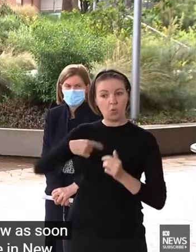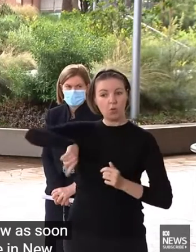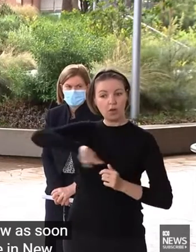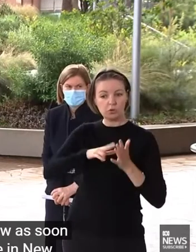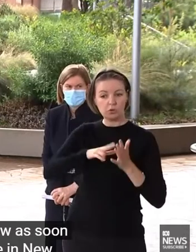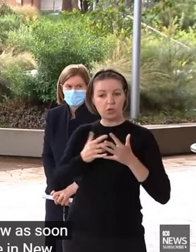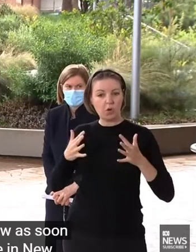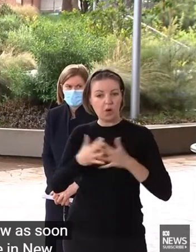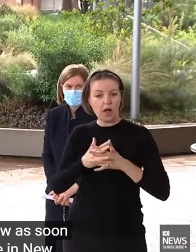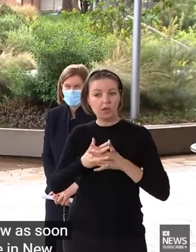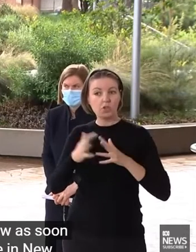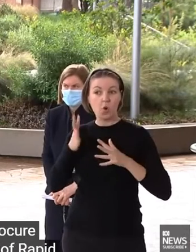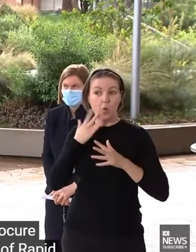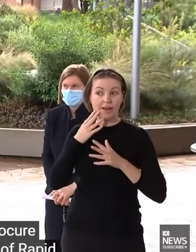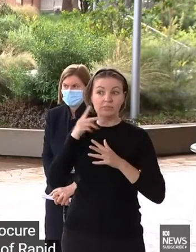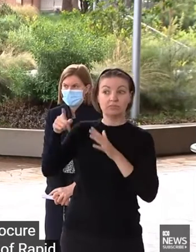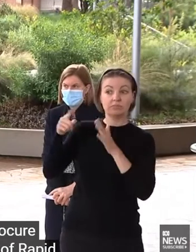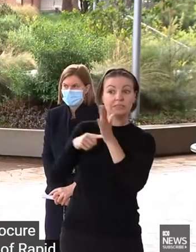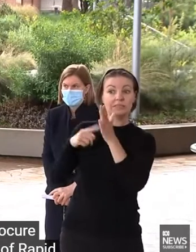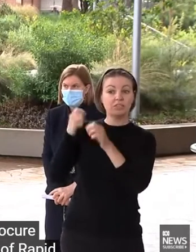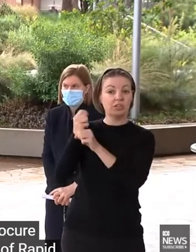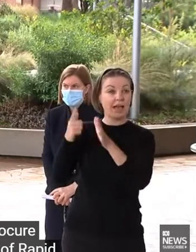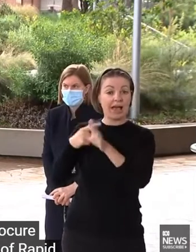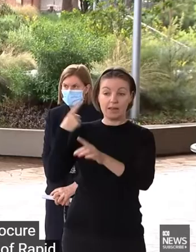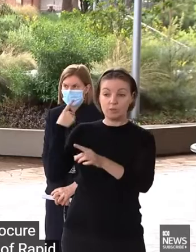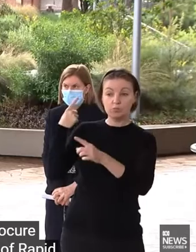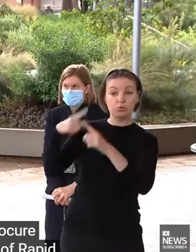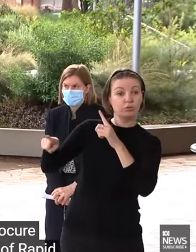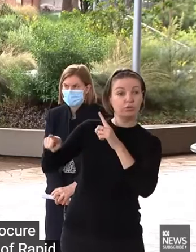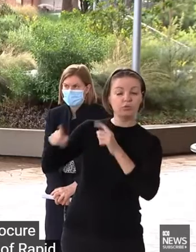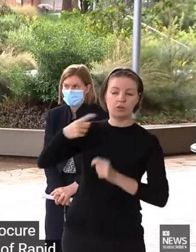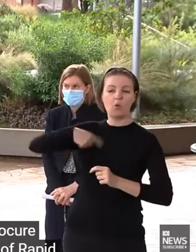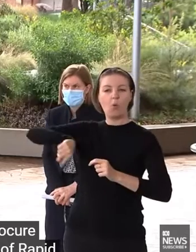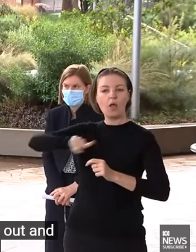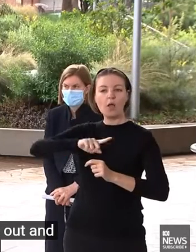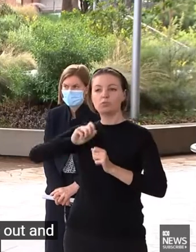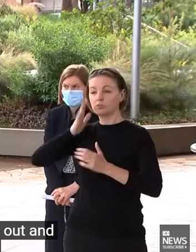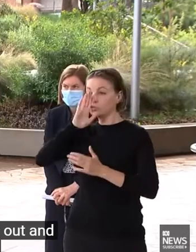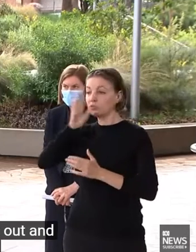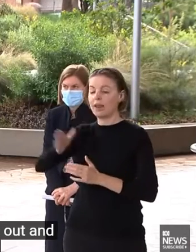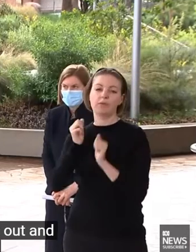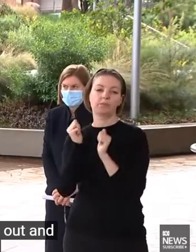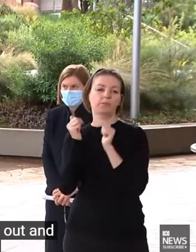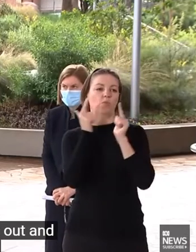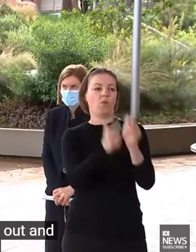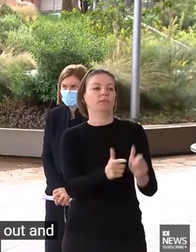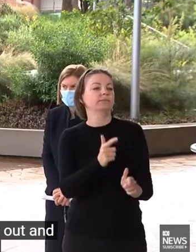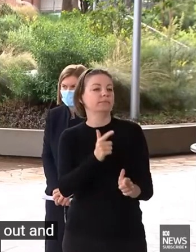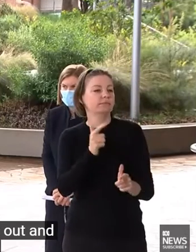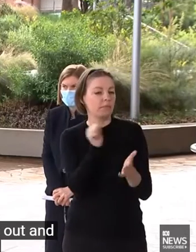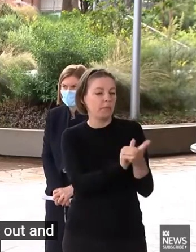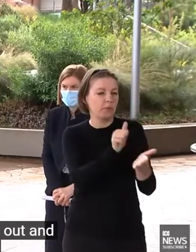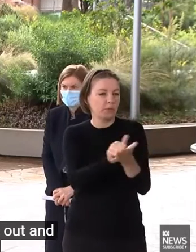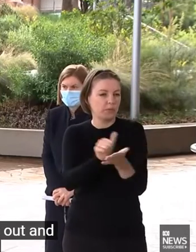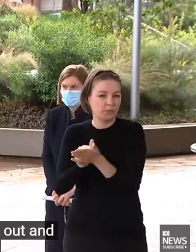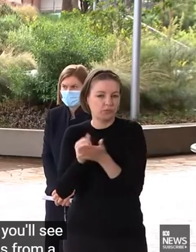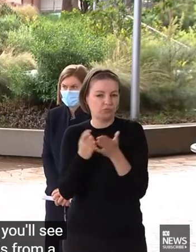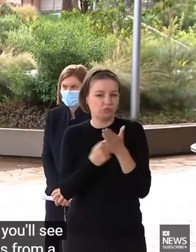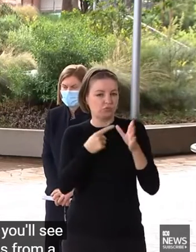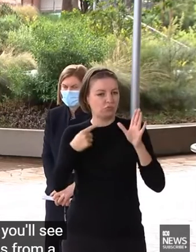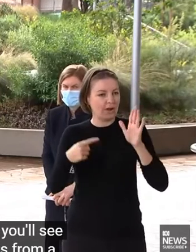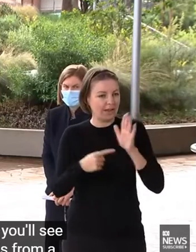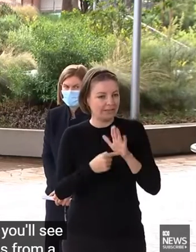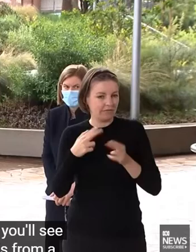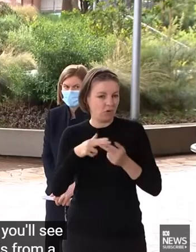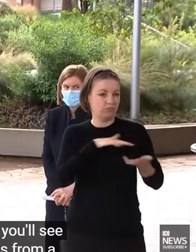made those purchase orders. And what you'll see in New South Wales is, from a government's perspective, outside our responsibilities, we have made the